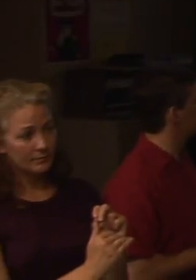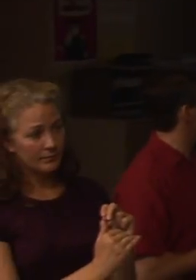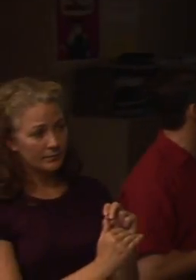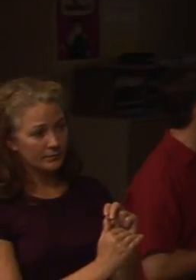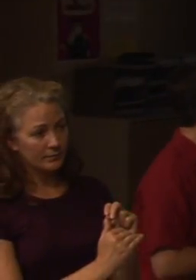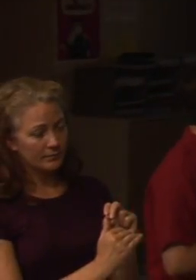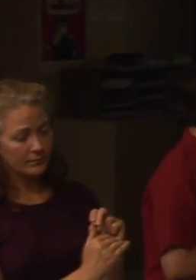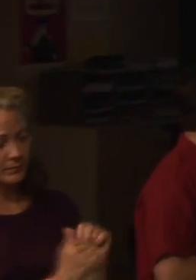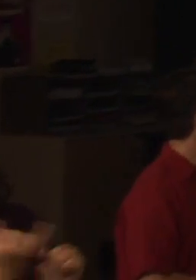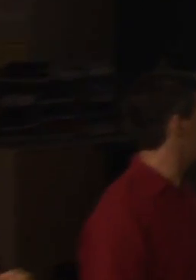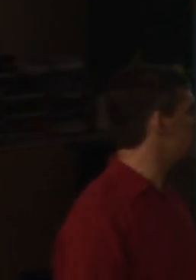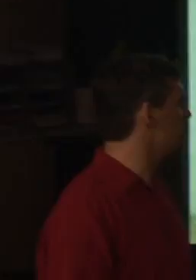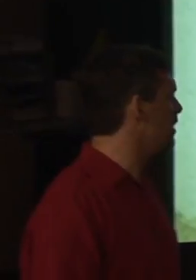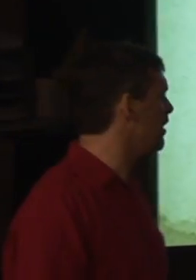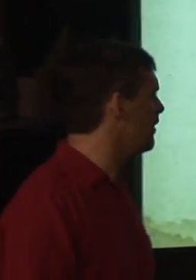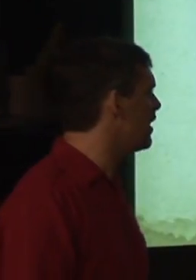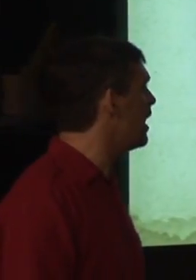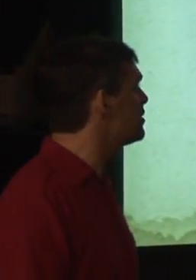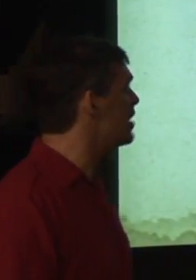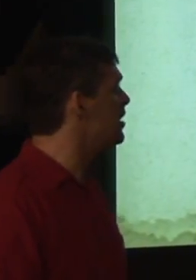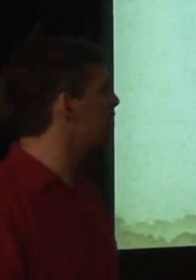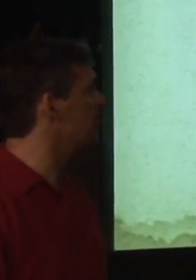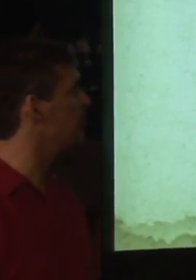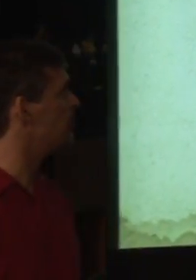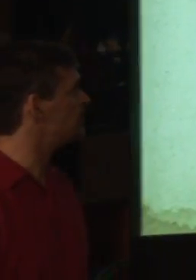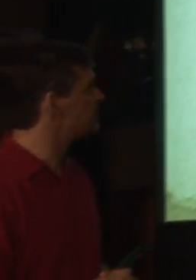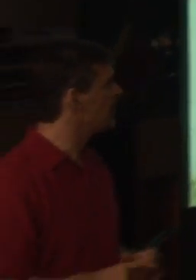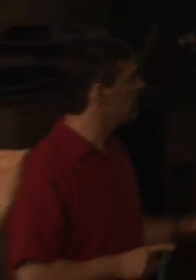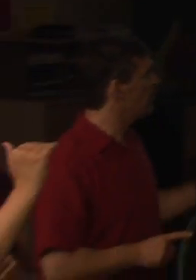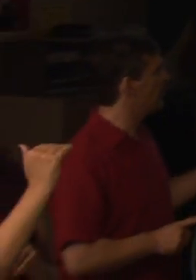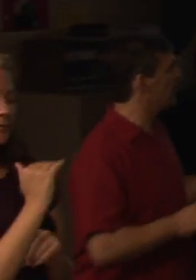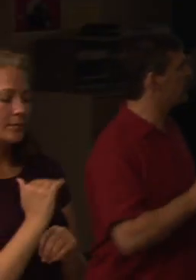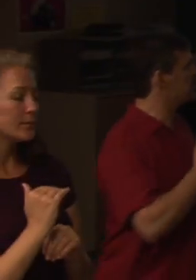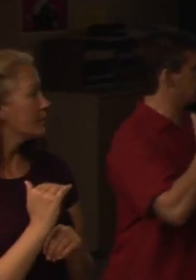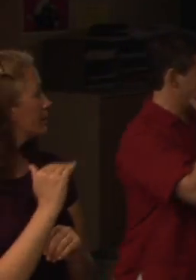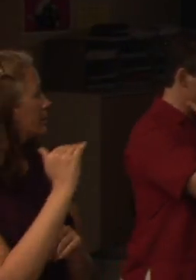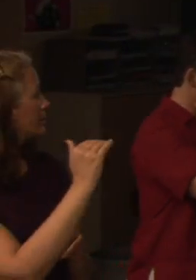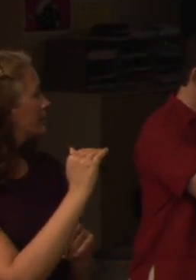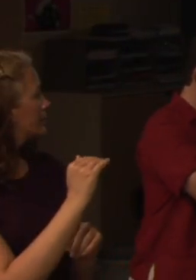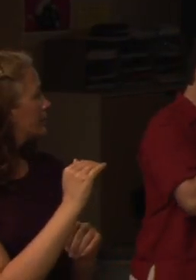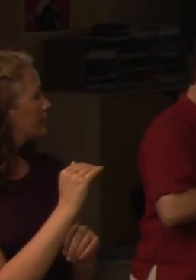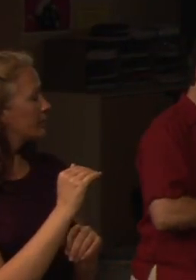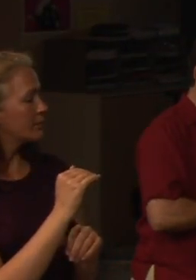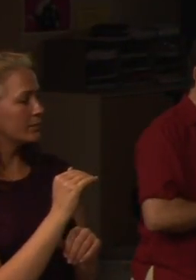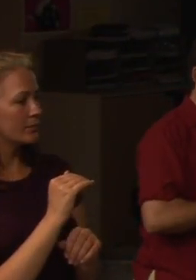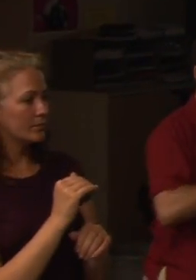The last one. Kingdom. The present reality of God's strength. Hold it there for a second.